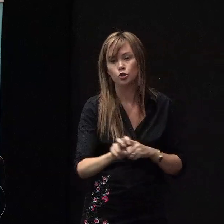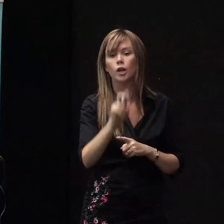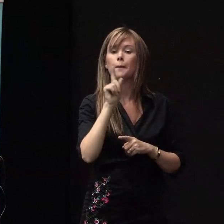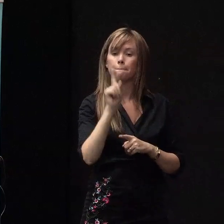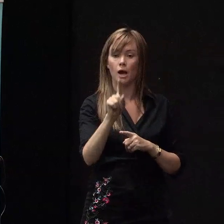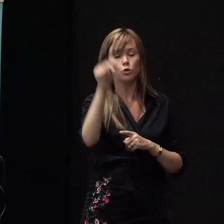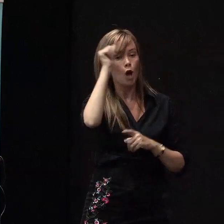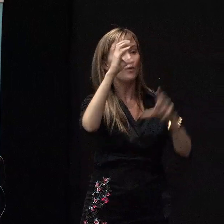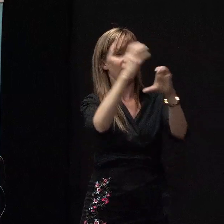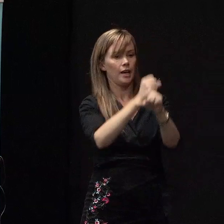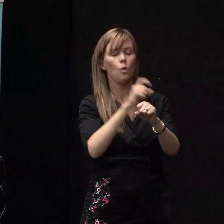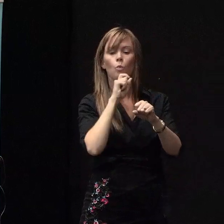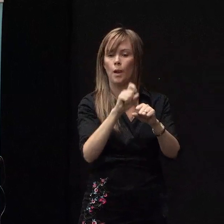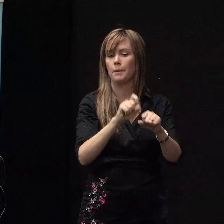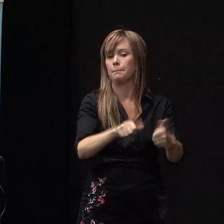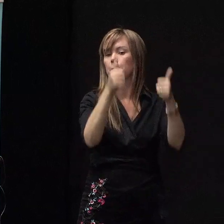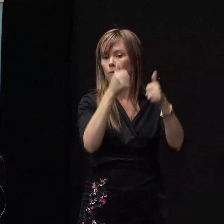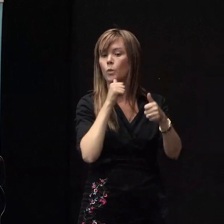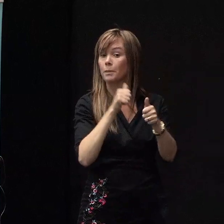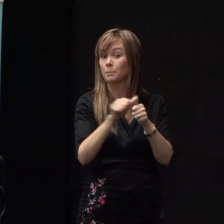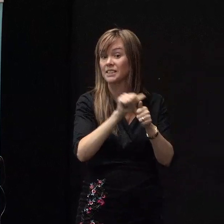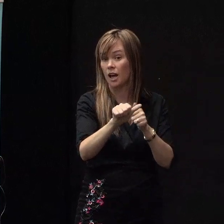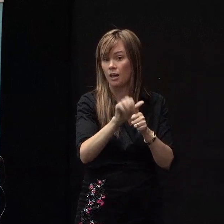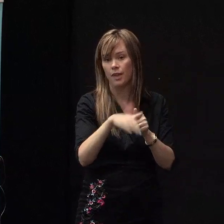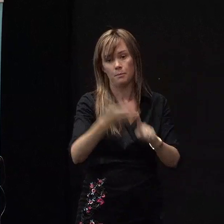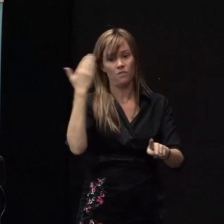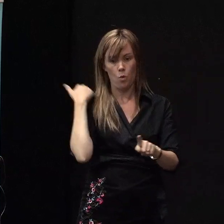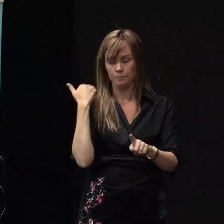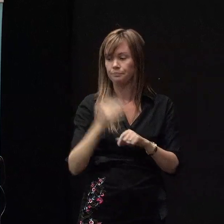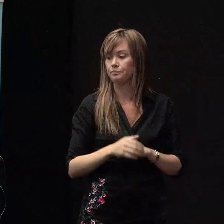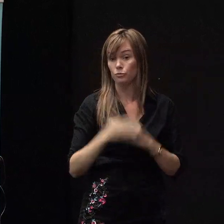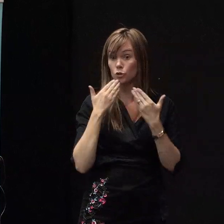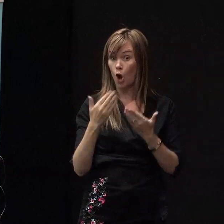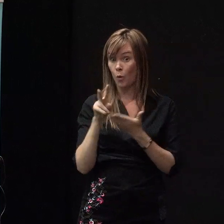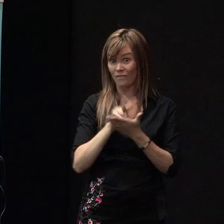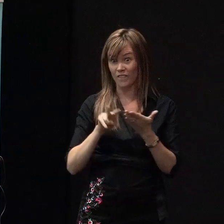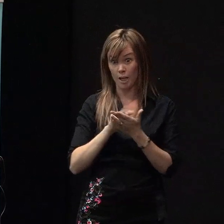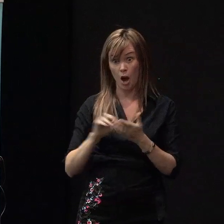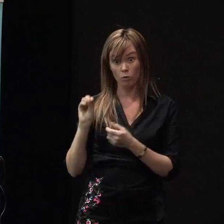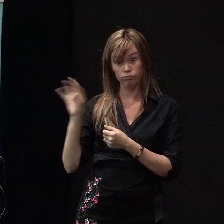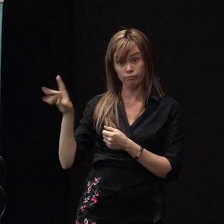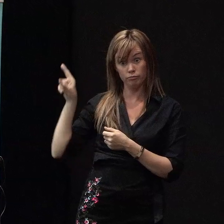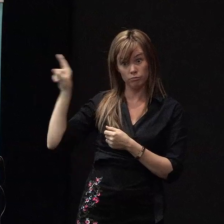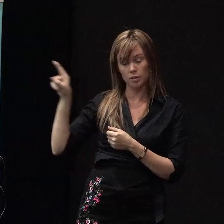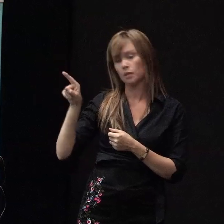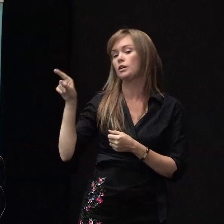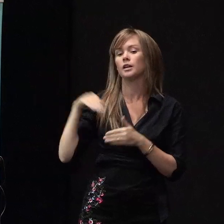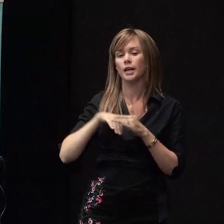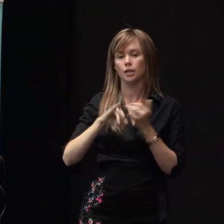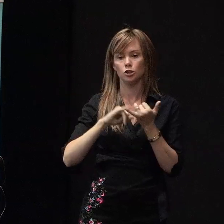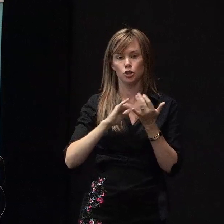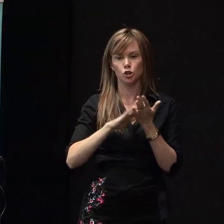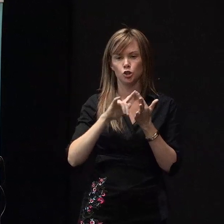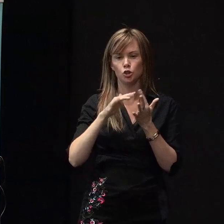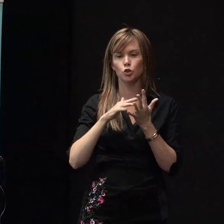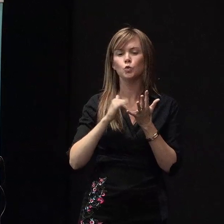when you look at that end point. I'm just going to show a video now. This is a video of a family in Shrewsbury, I never say